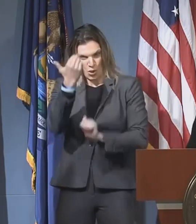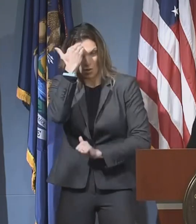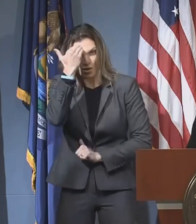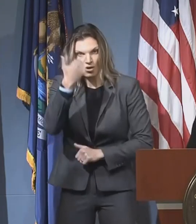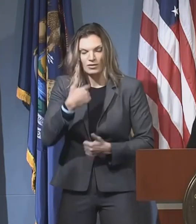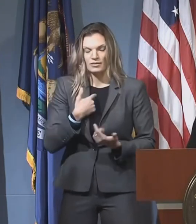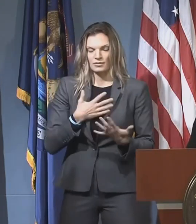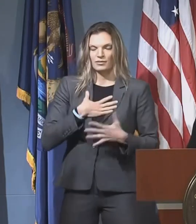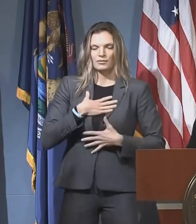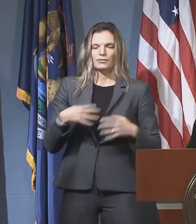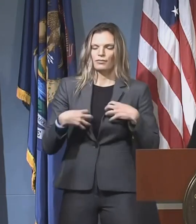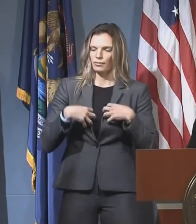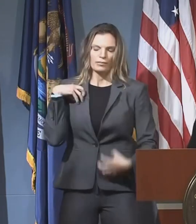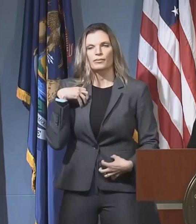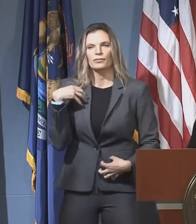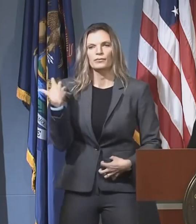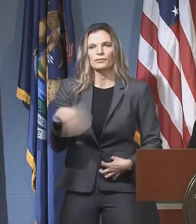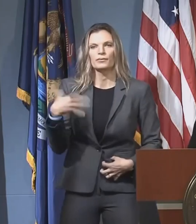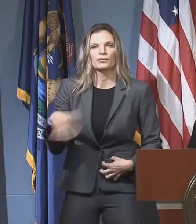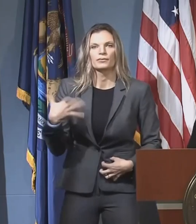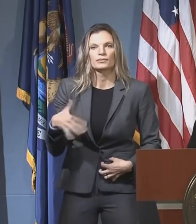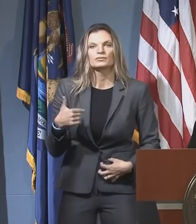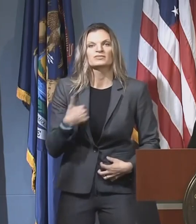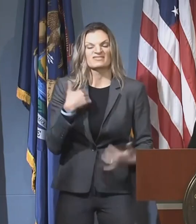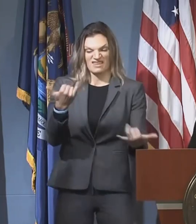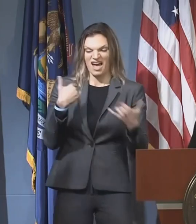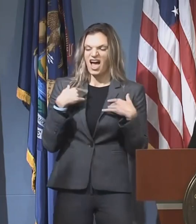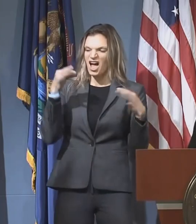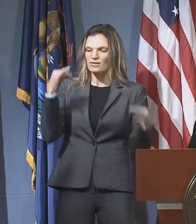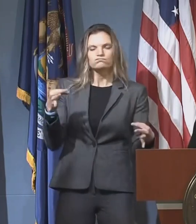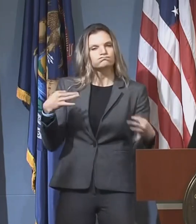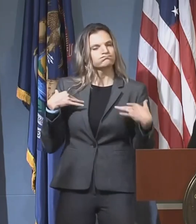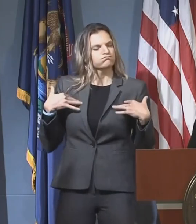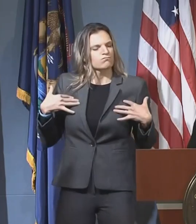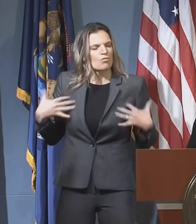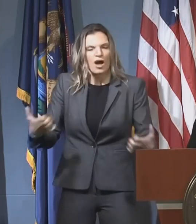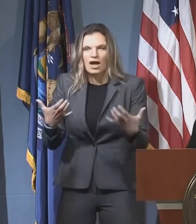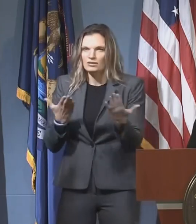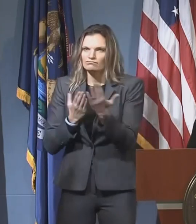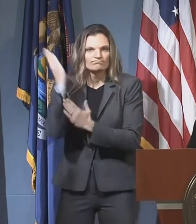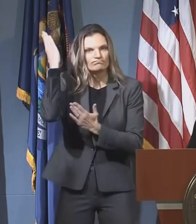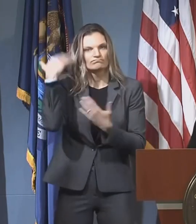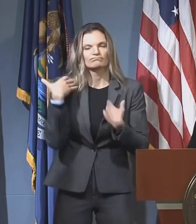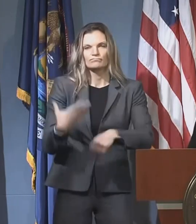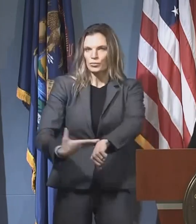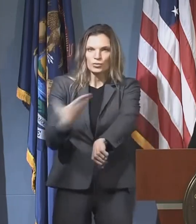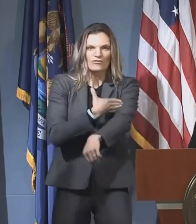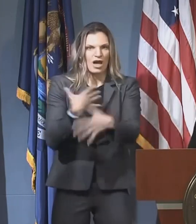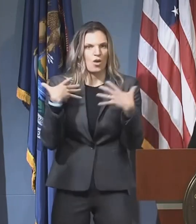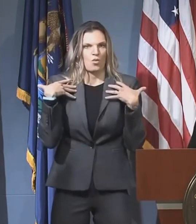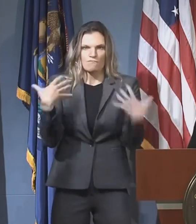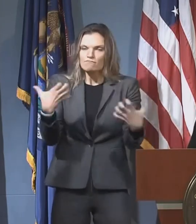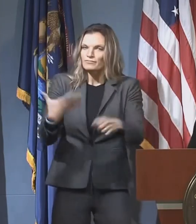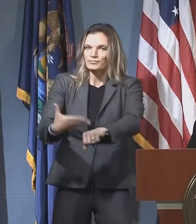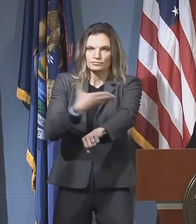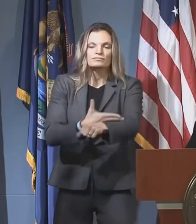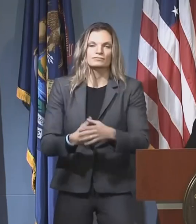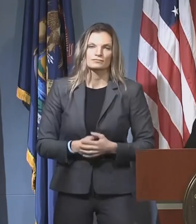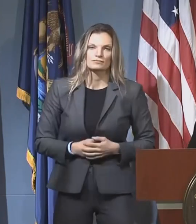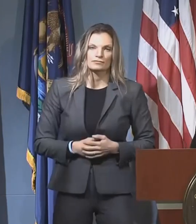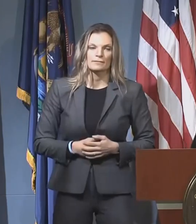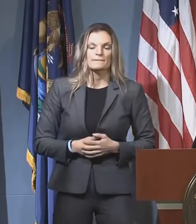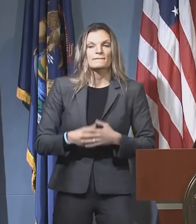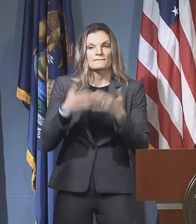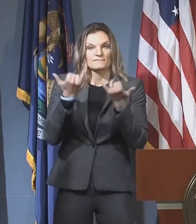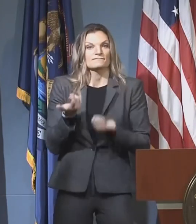determined than ever to make sure that we do get out of this. And we get smarter and stronger every day that goes by. So